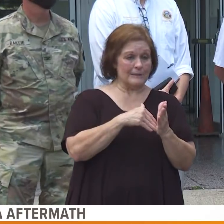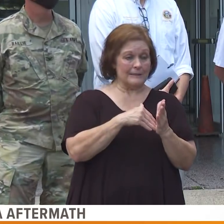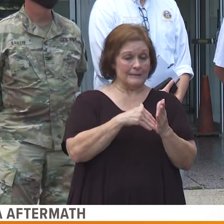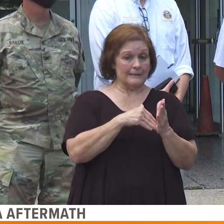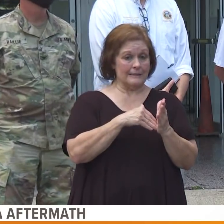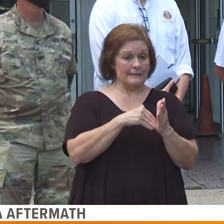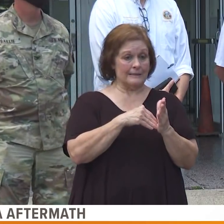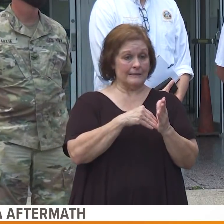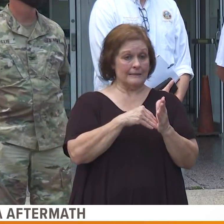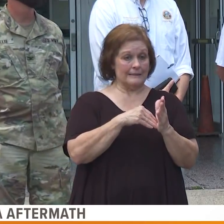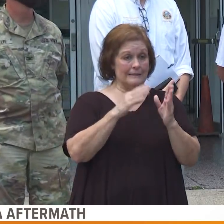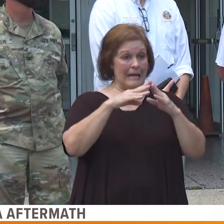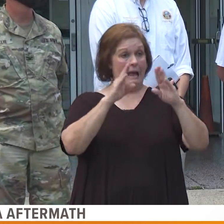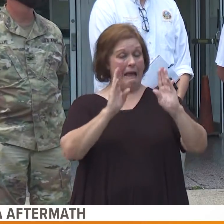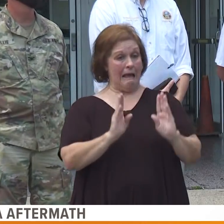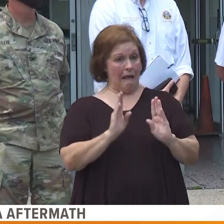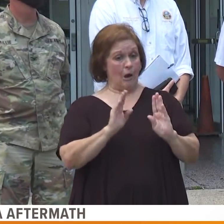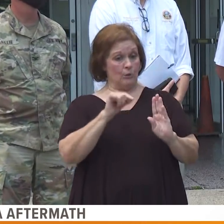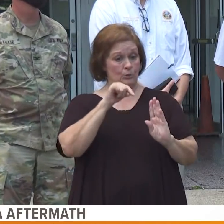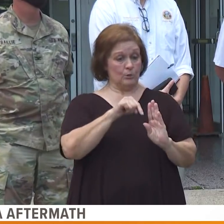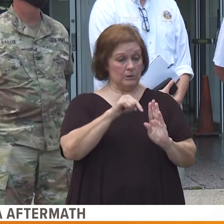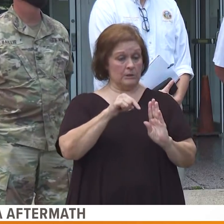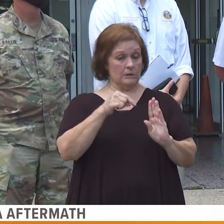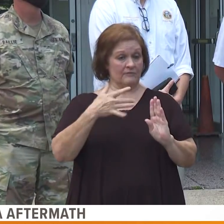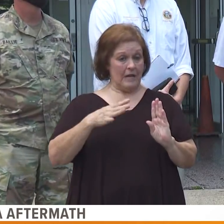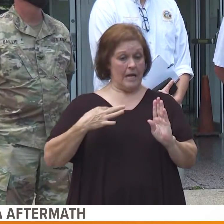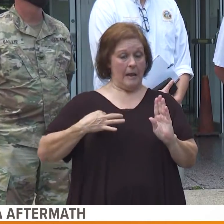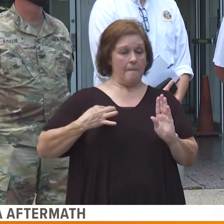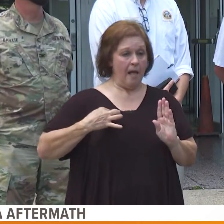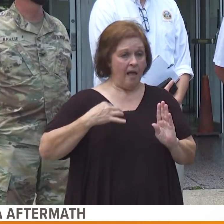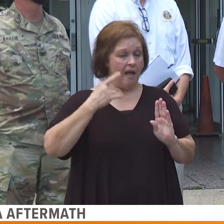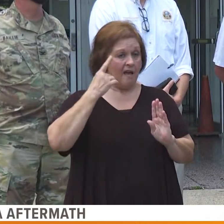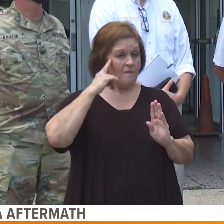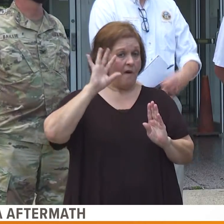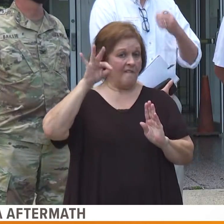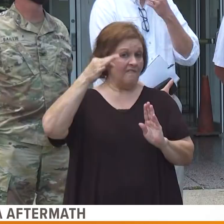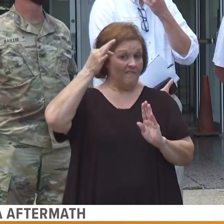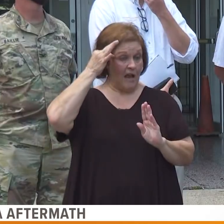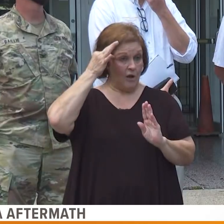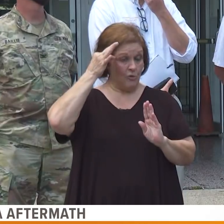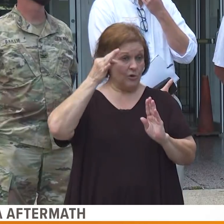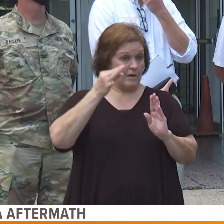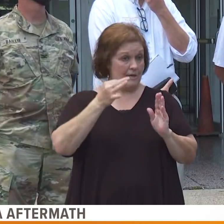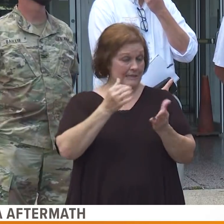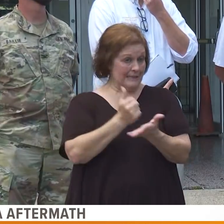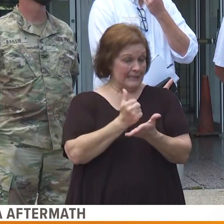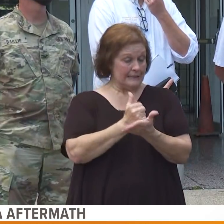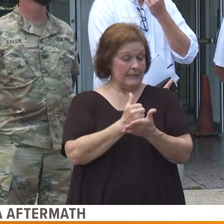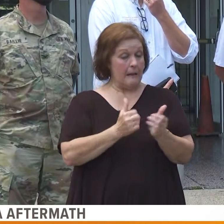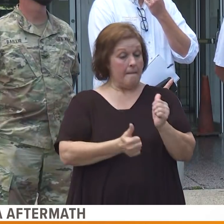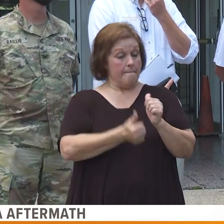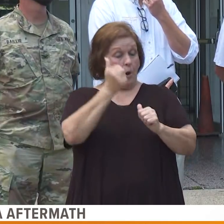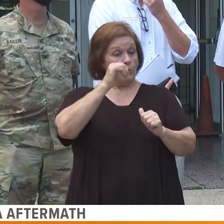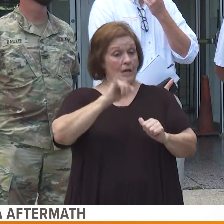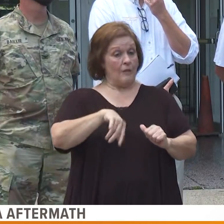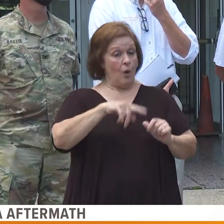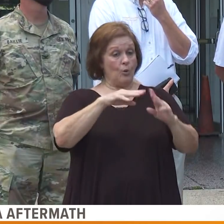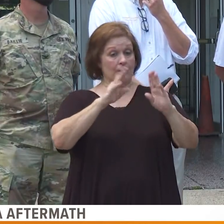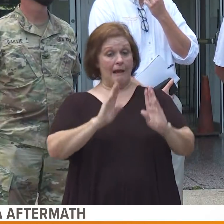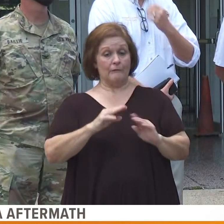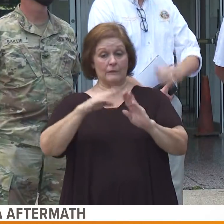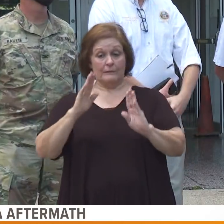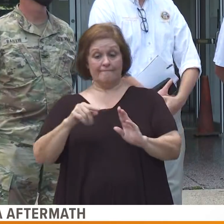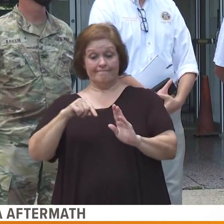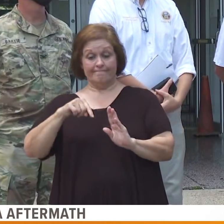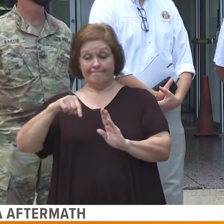have applied for federal assistance. The vast majority of those are from